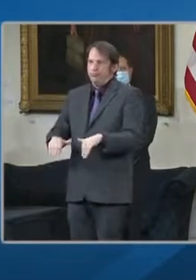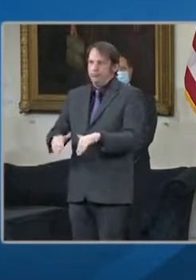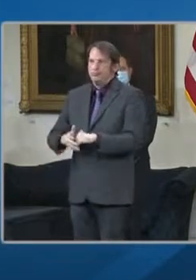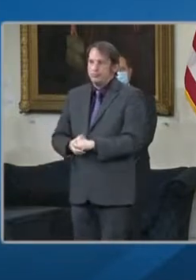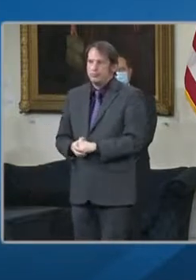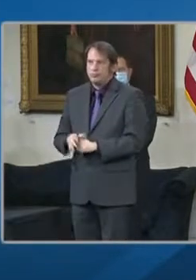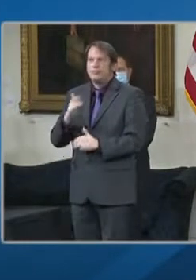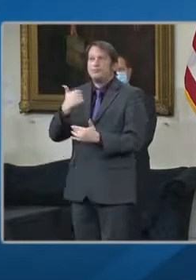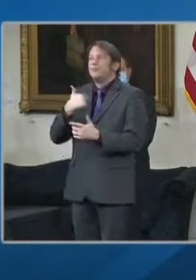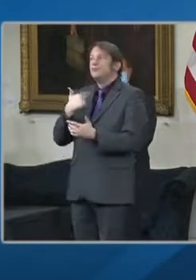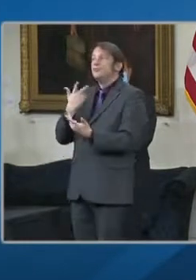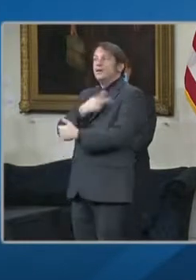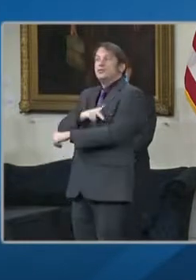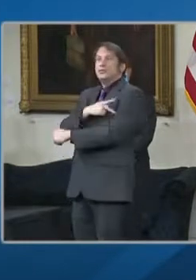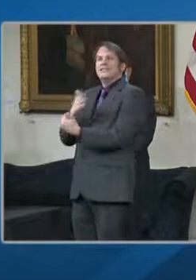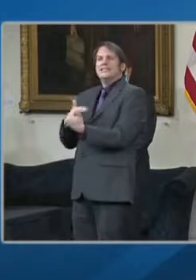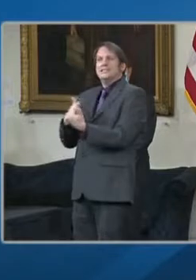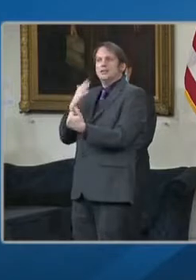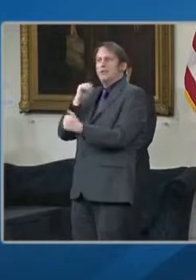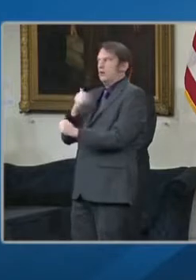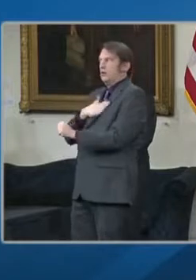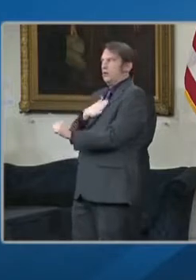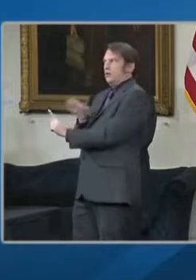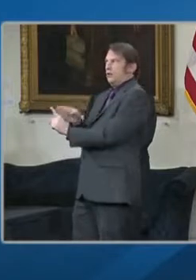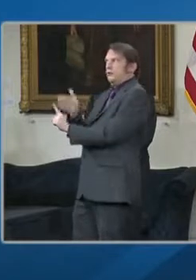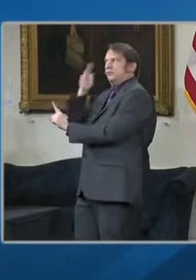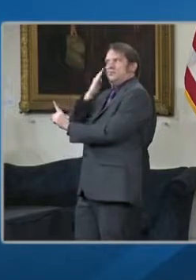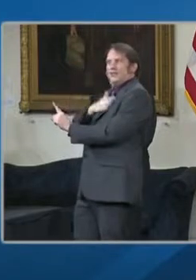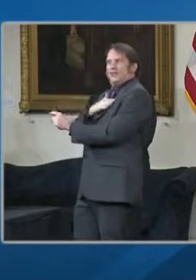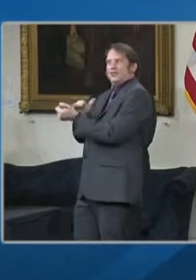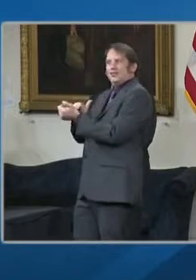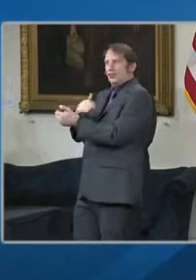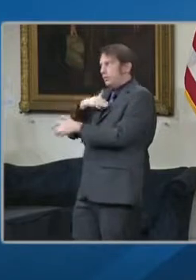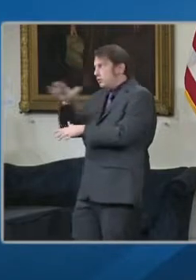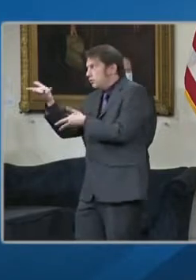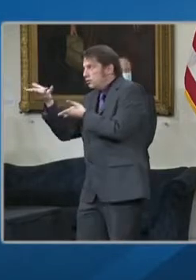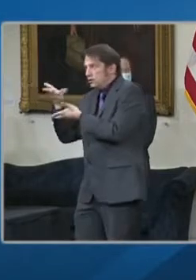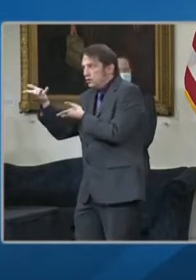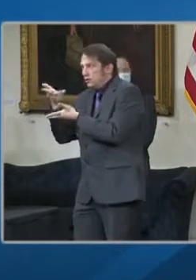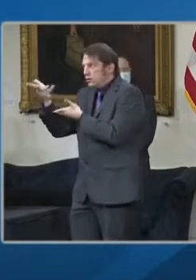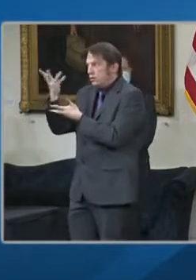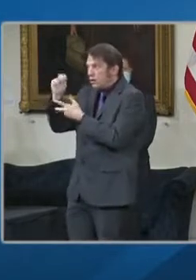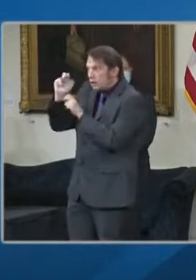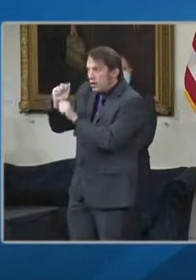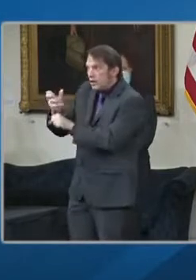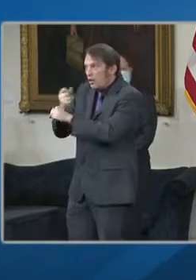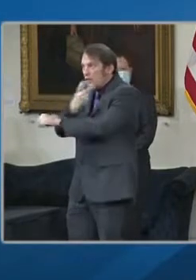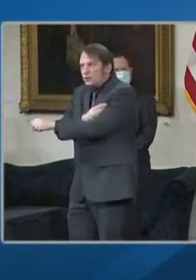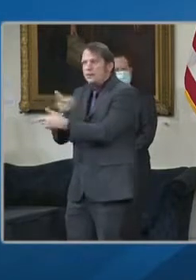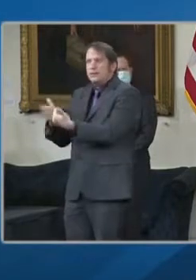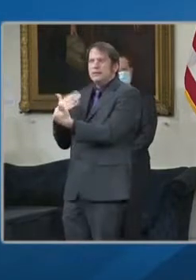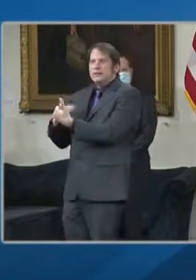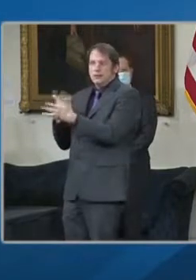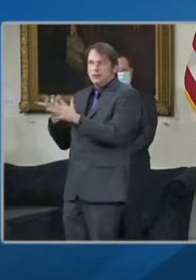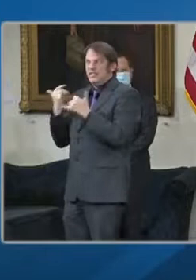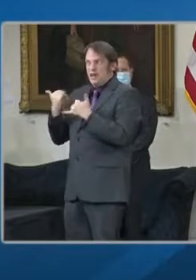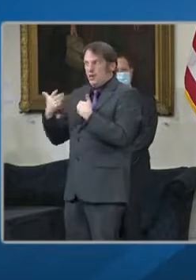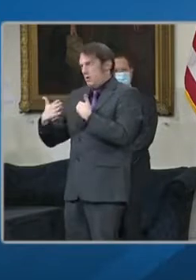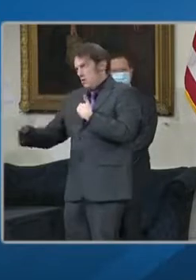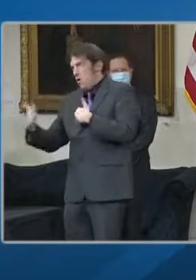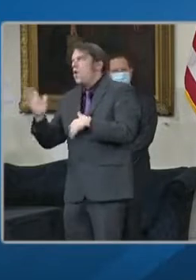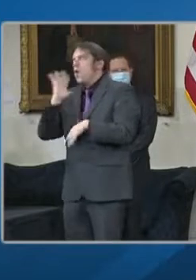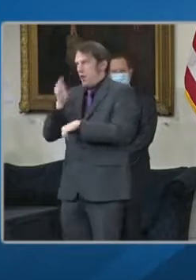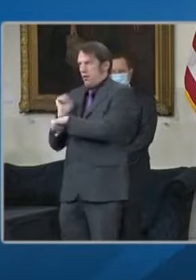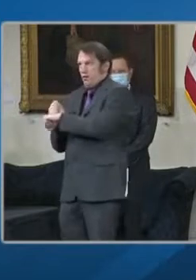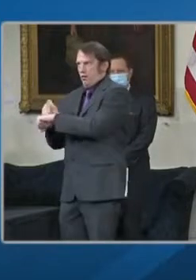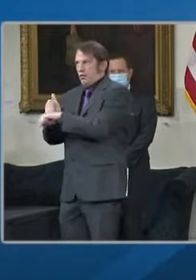boost vaccine efforts. And with this innovative program, primary care providers will be able to call their patients directly